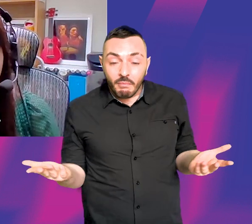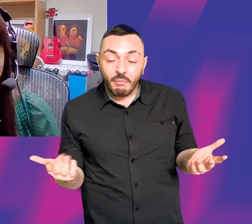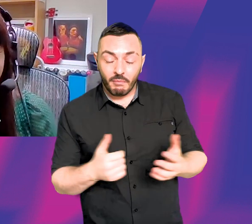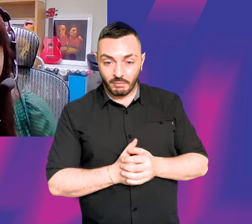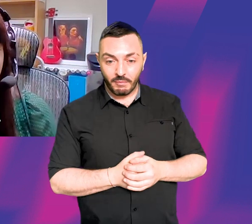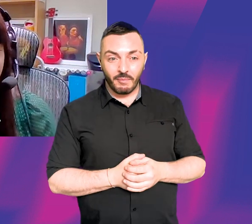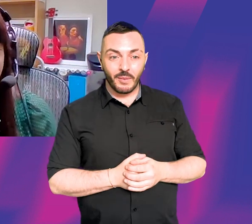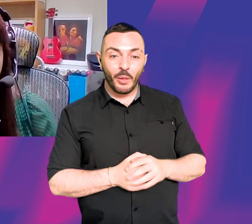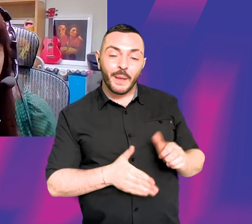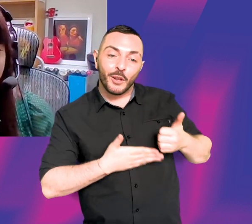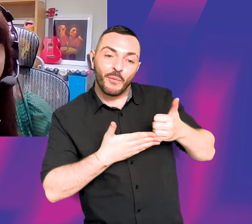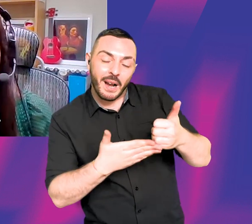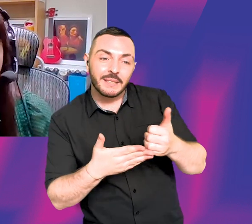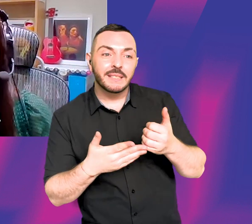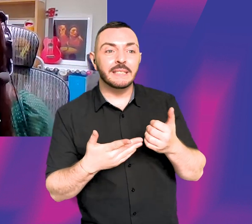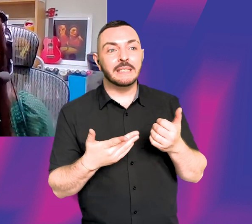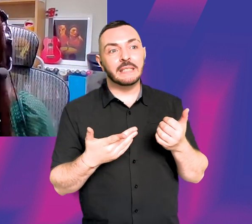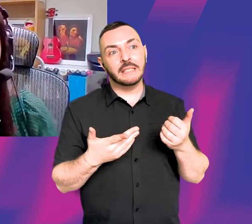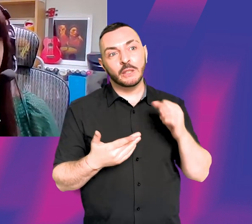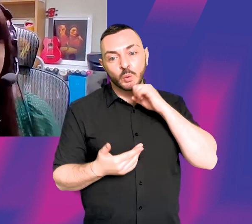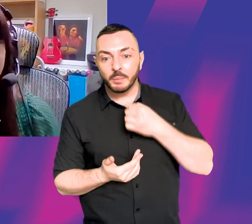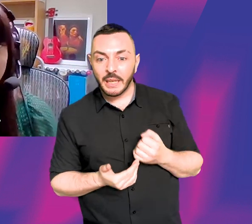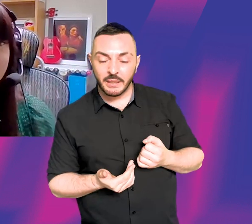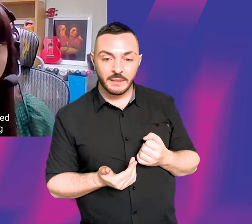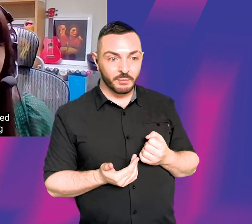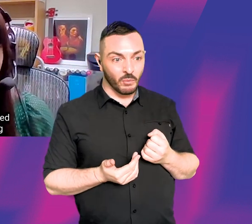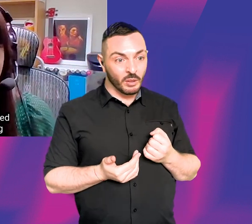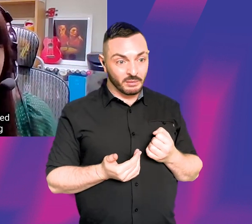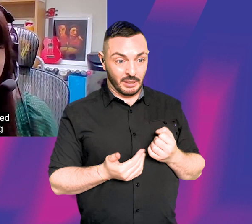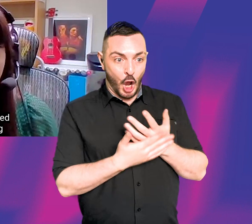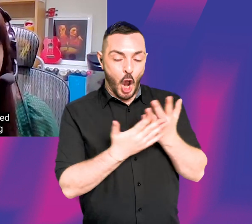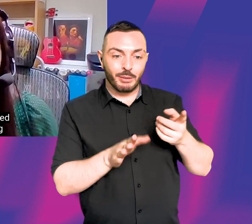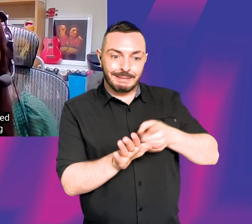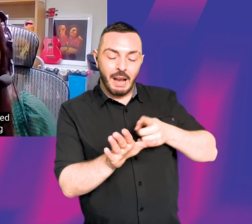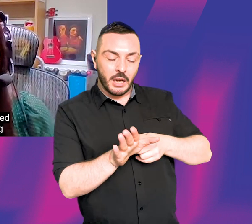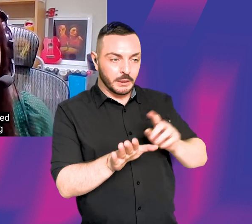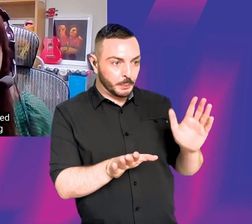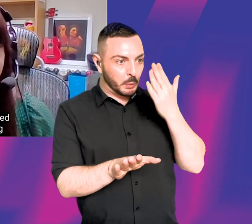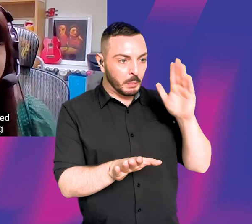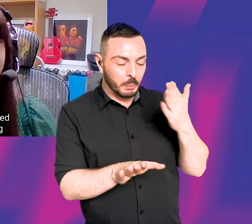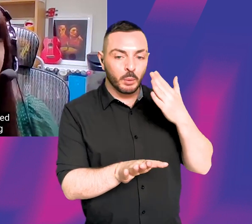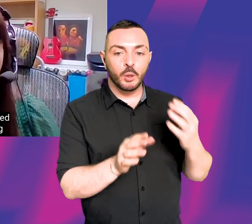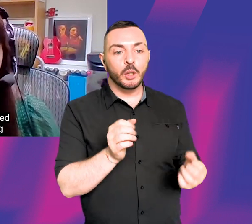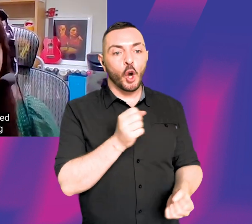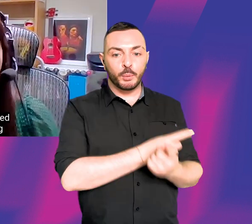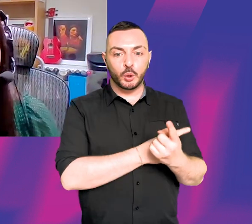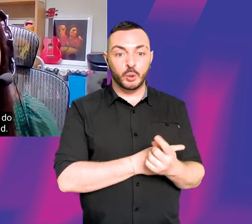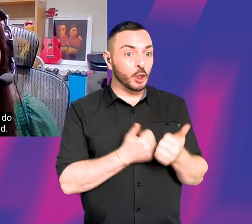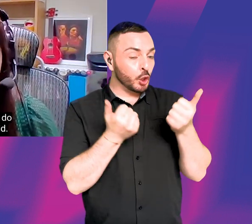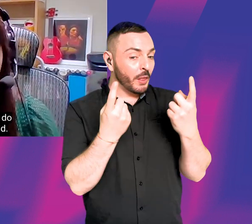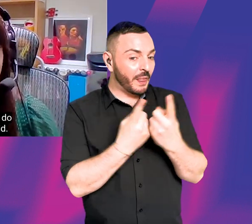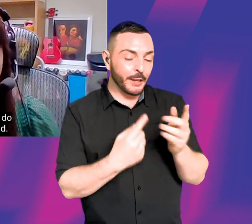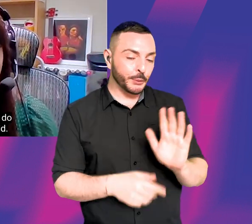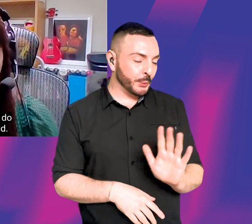sort of main advice would be, you know, too much too soon isn't always a good thing. And perhaps people who are interested in acting should definitely be sort of pacing